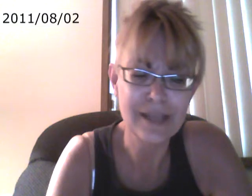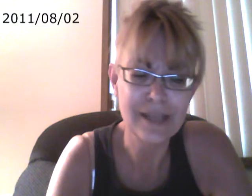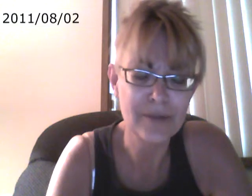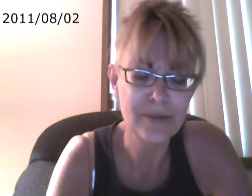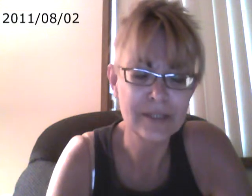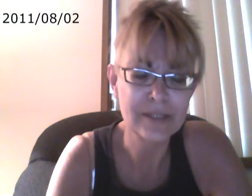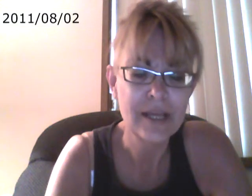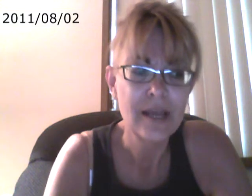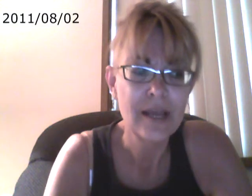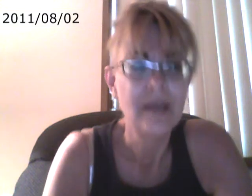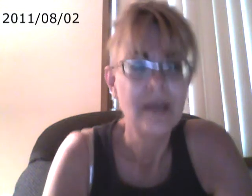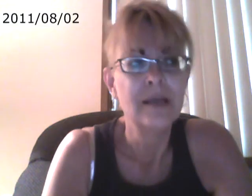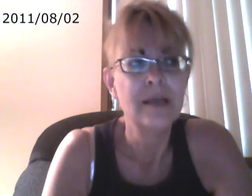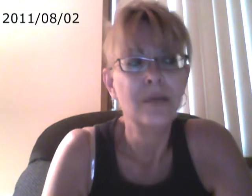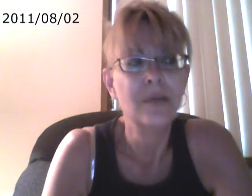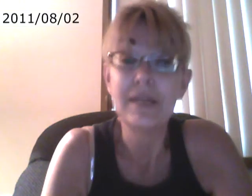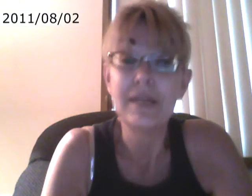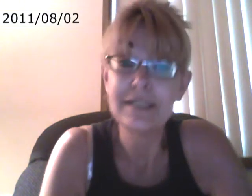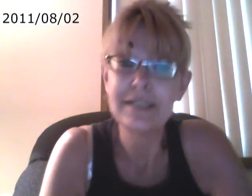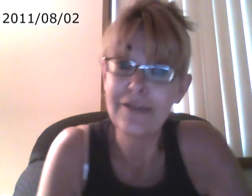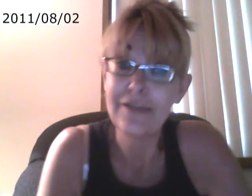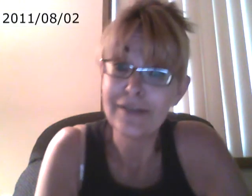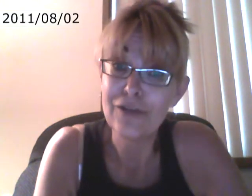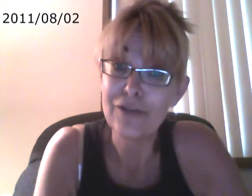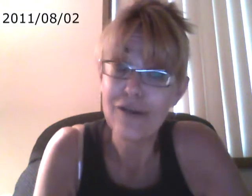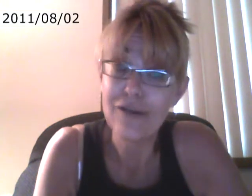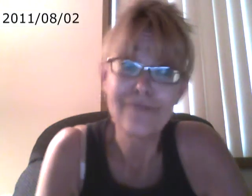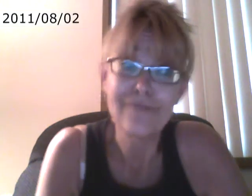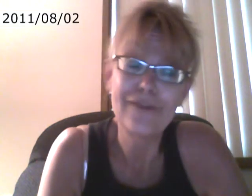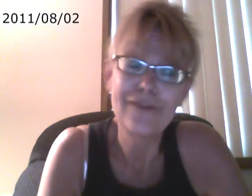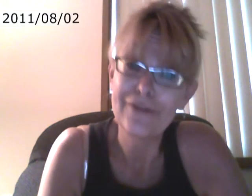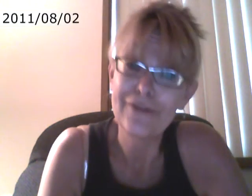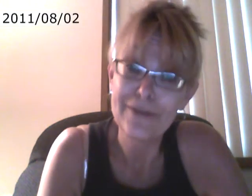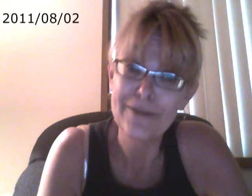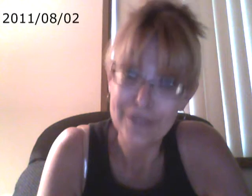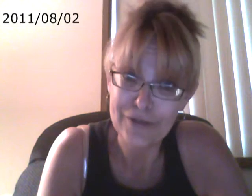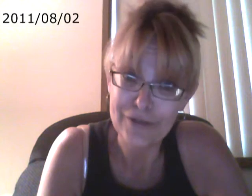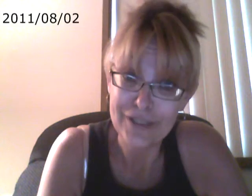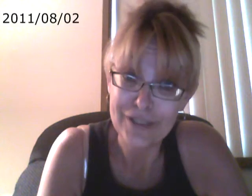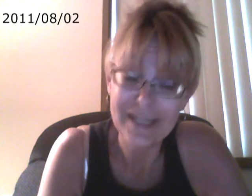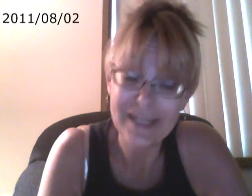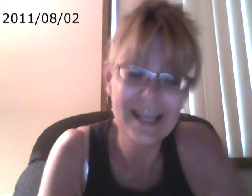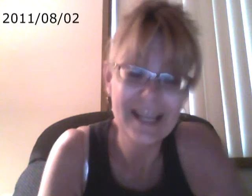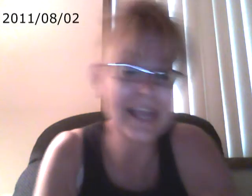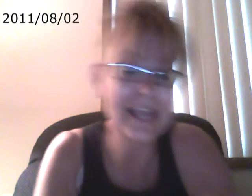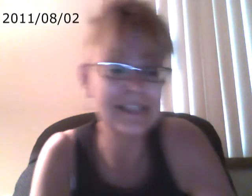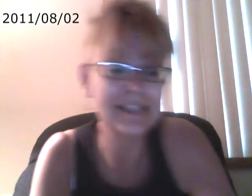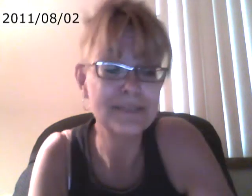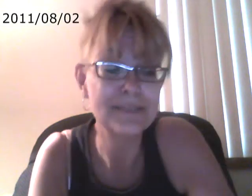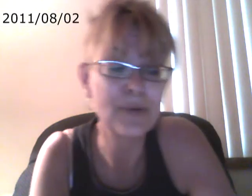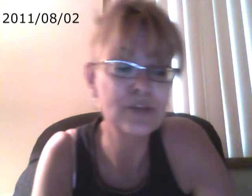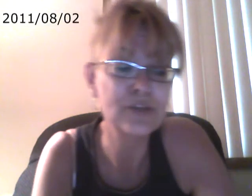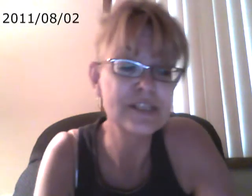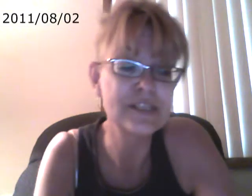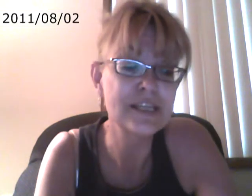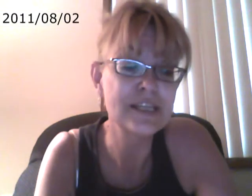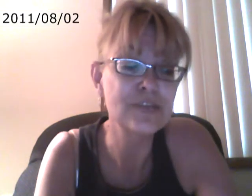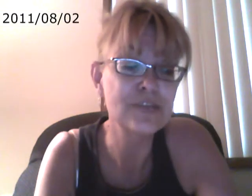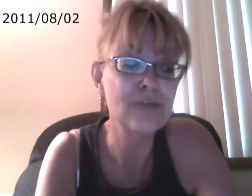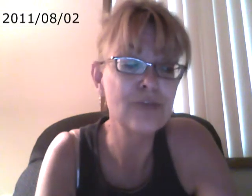about it. But it is definitely very, very misunderstood. But when you can see you have